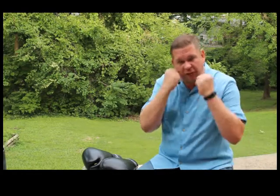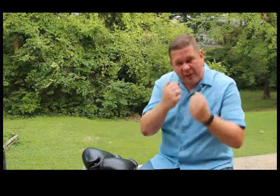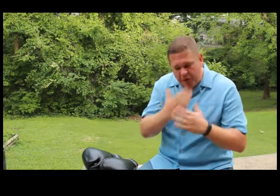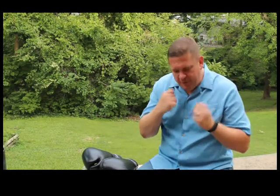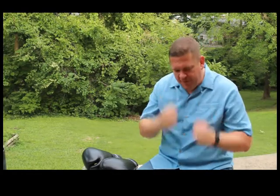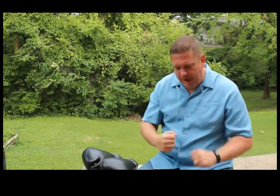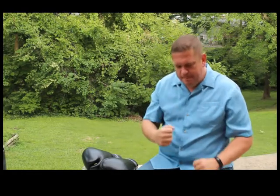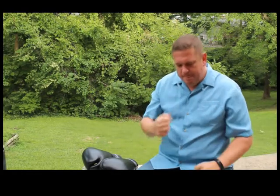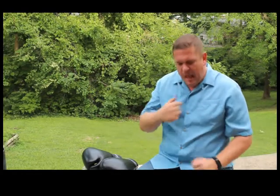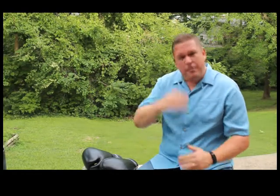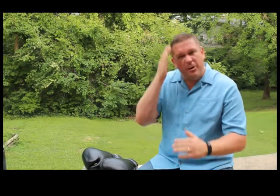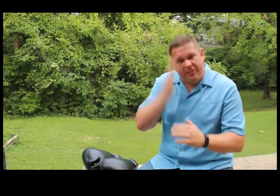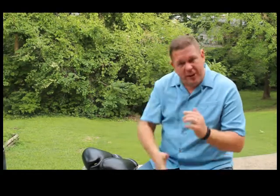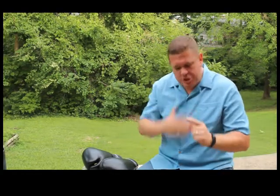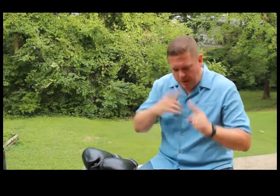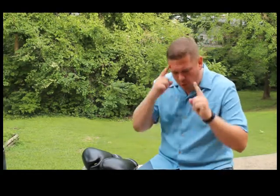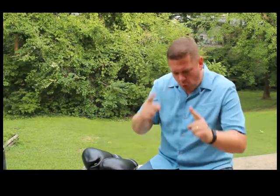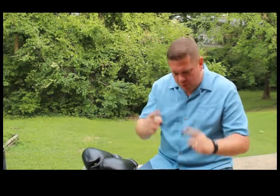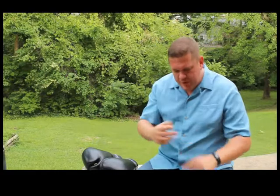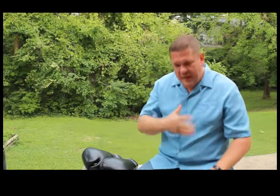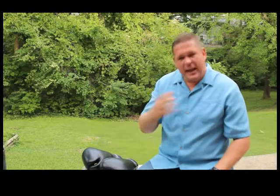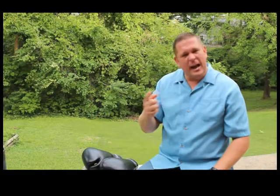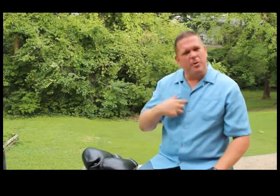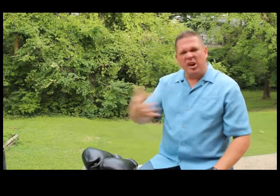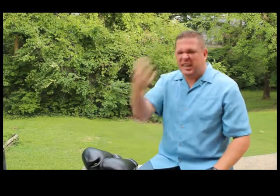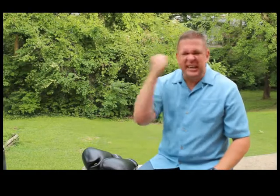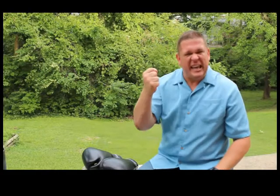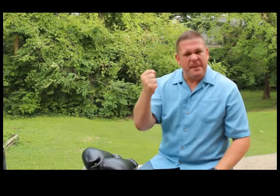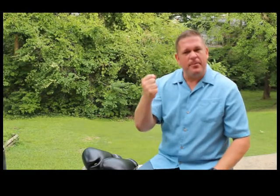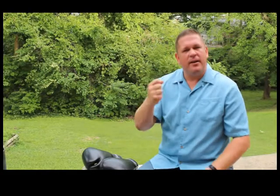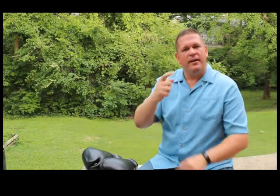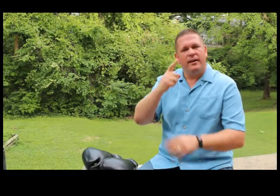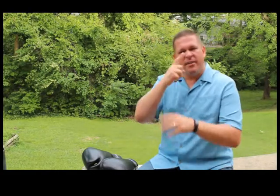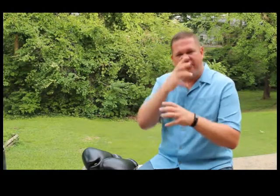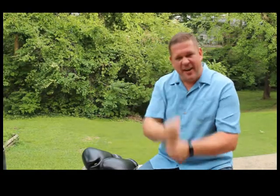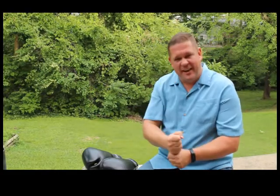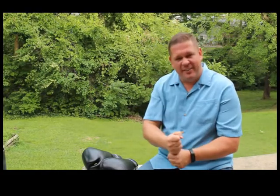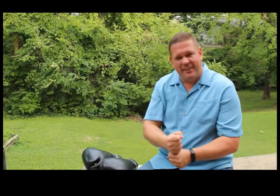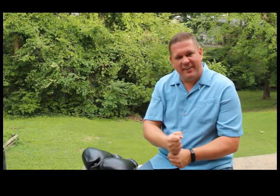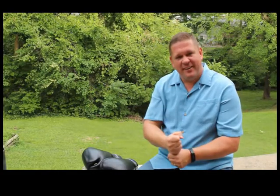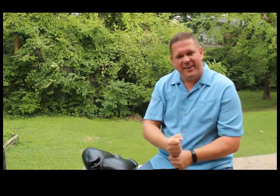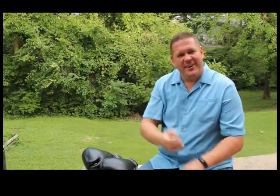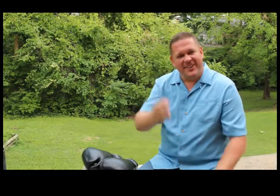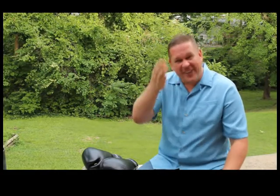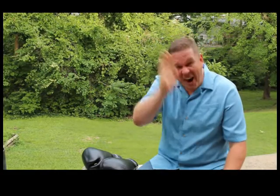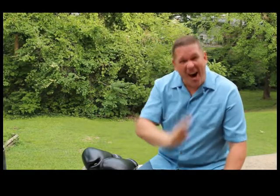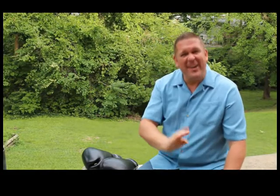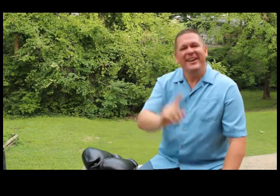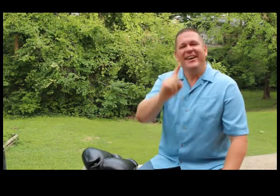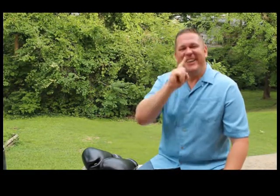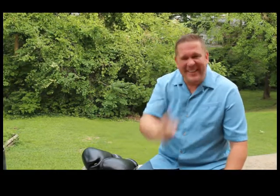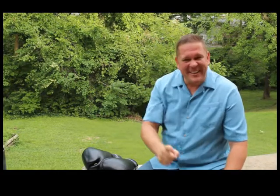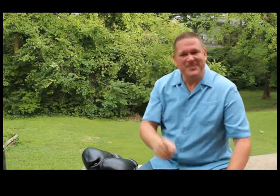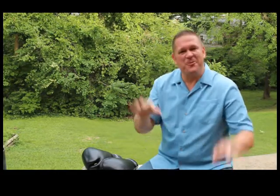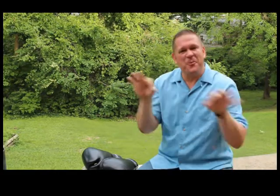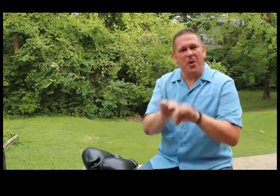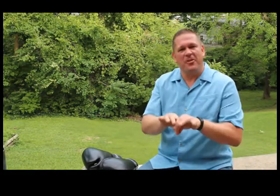fight the good fight. I'm going to finish my course. And I'm going to keep the faith. God is worthy.